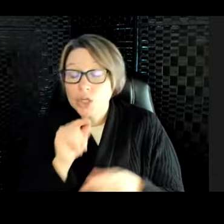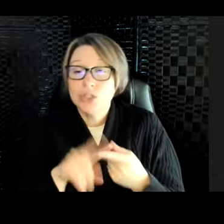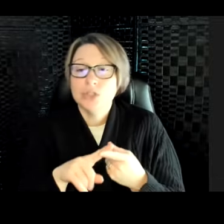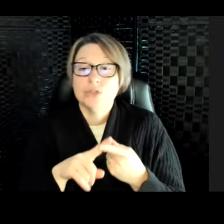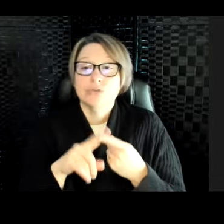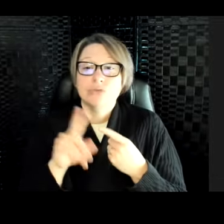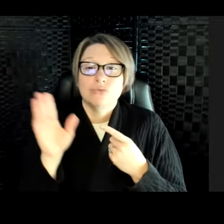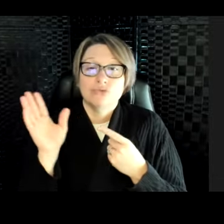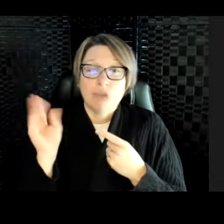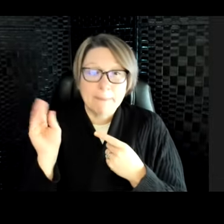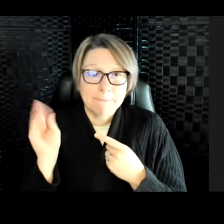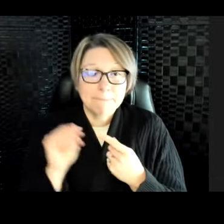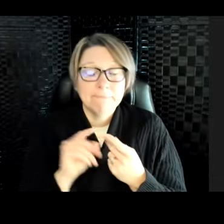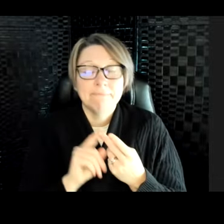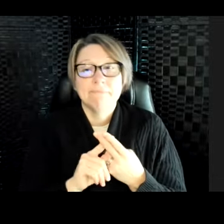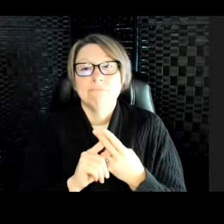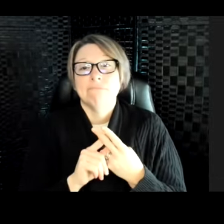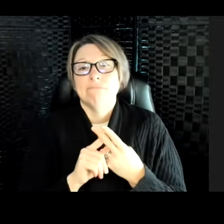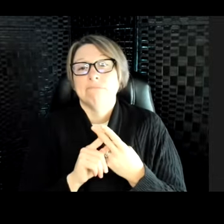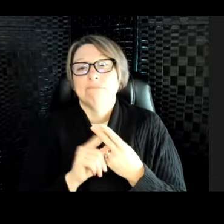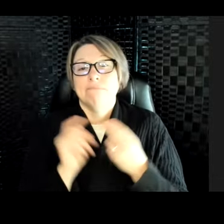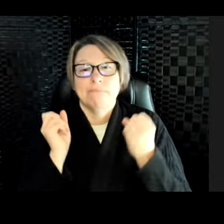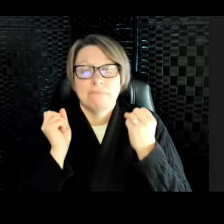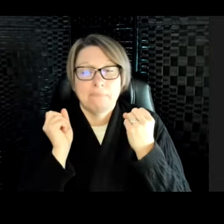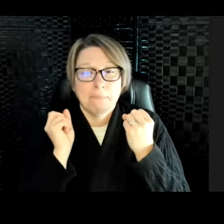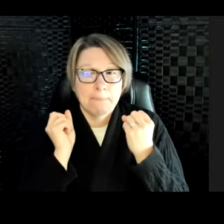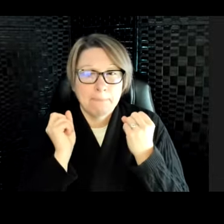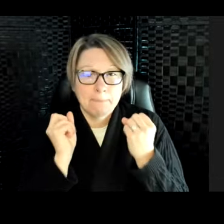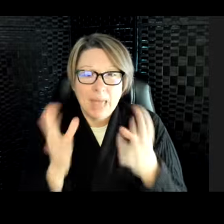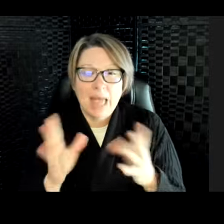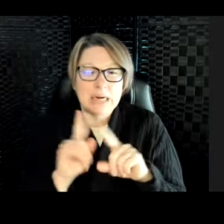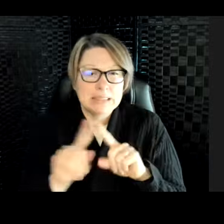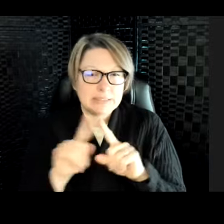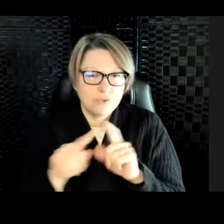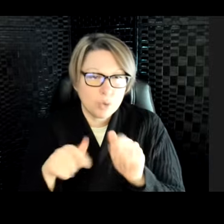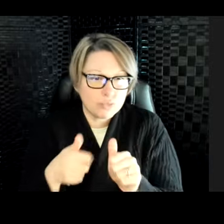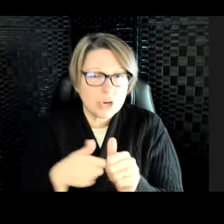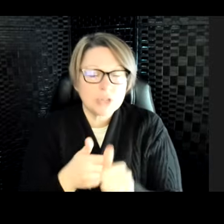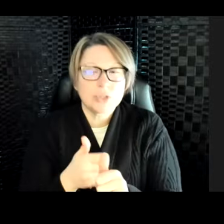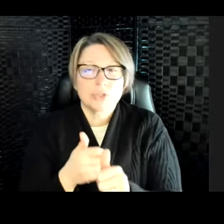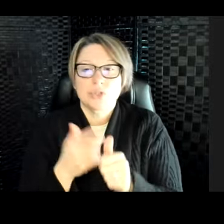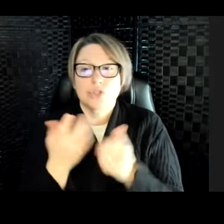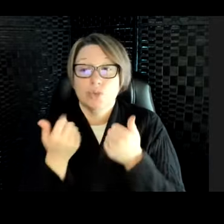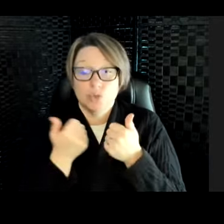them. Many, many other predators when they're trying to get from the land to the ocean.